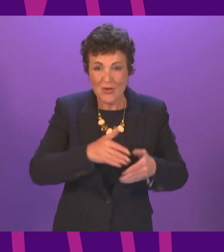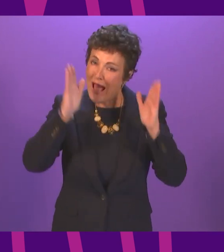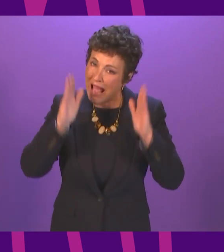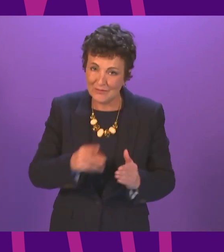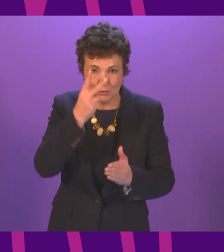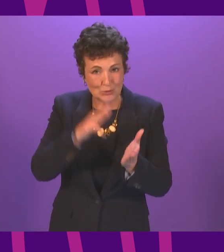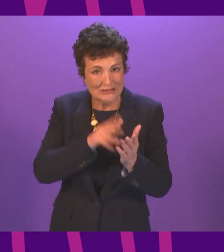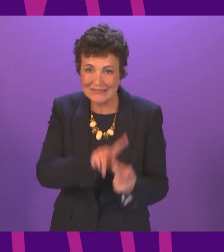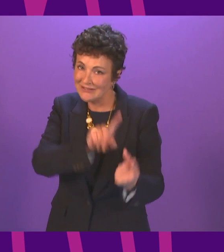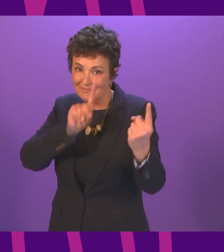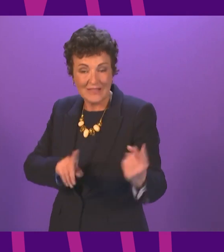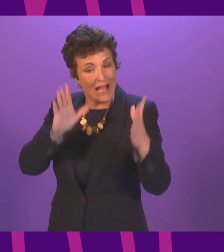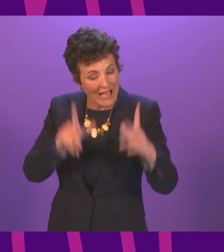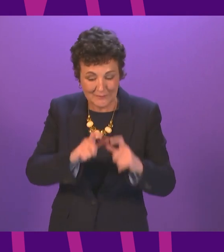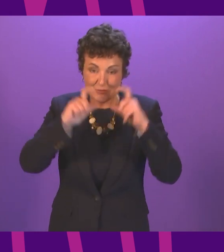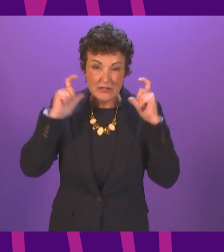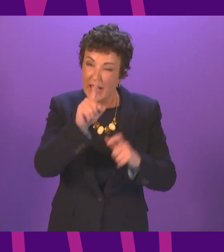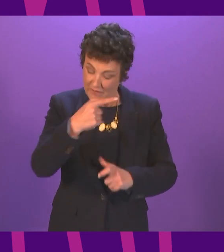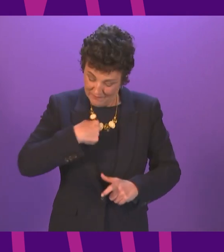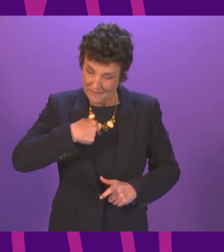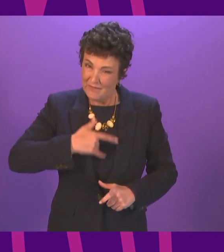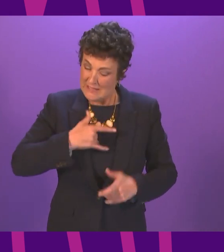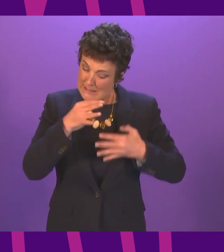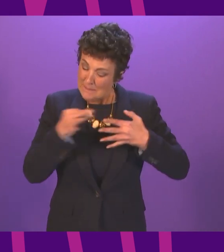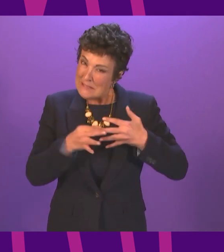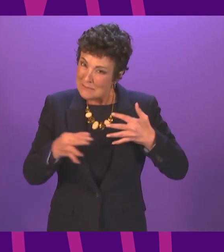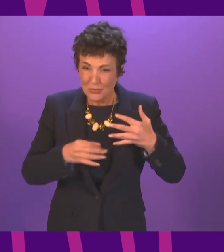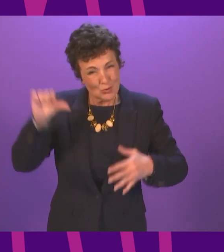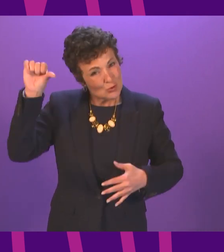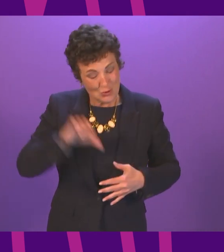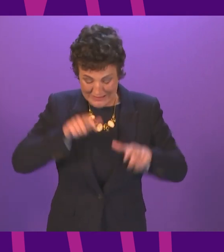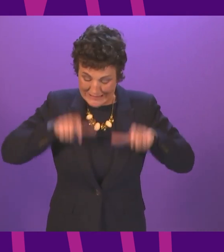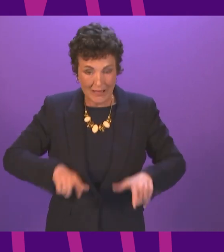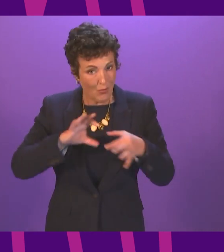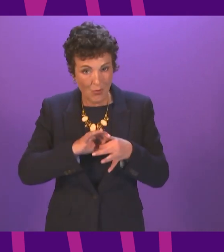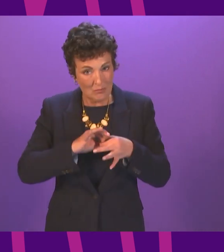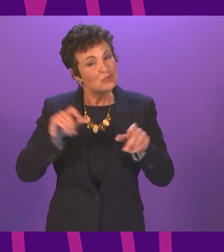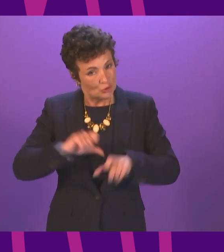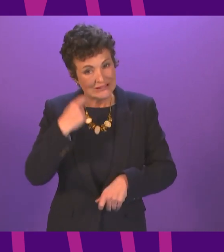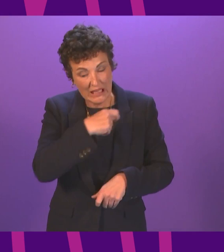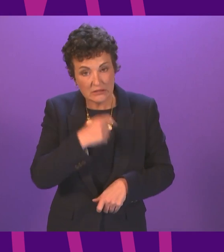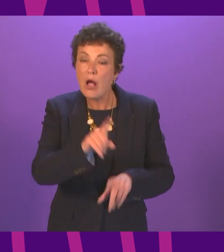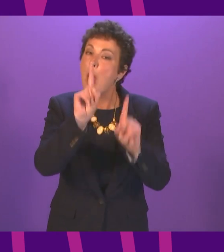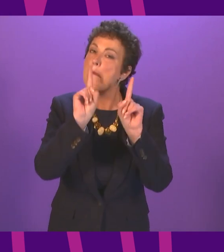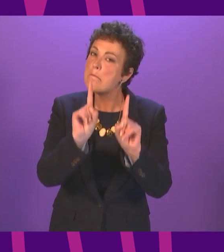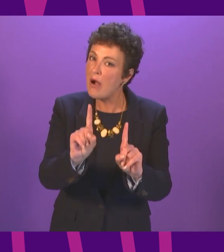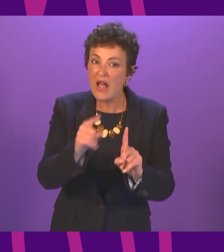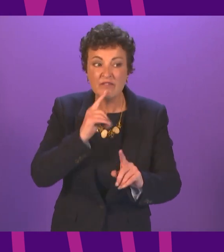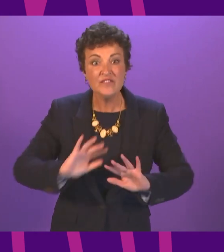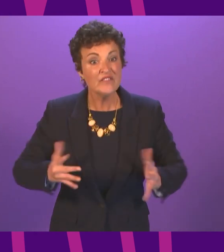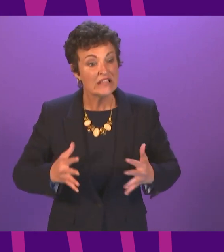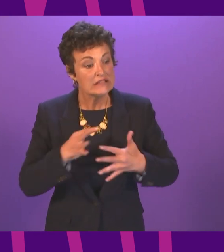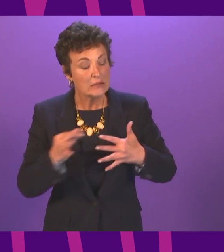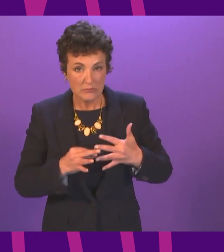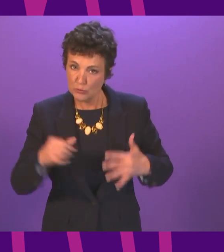symptoms, they should isolate and get tested. Even if they do not have symptoms, people should make use of the universal testing offer